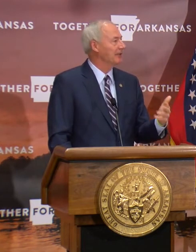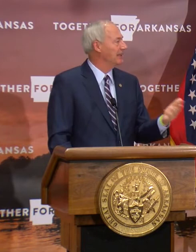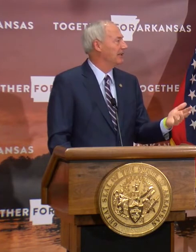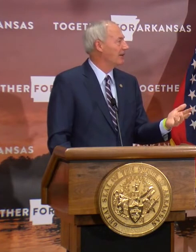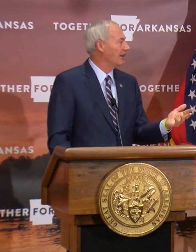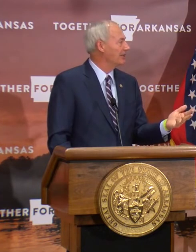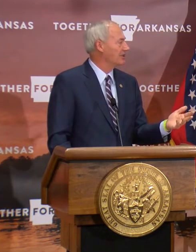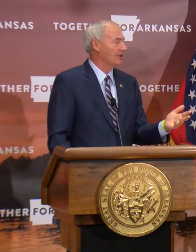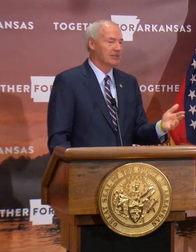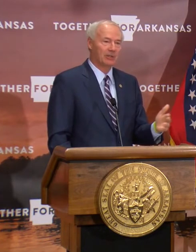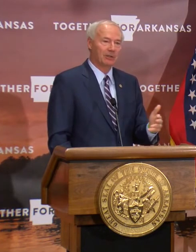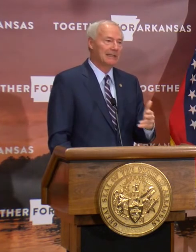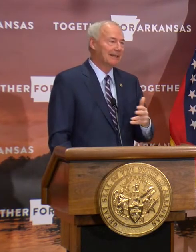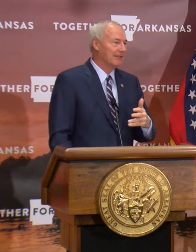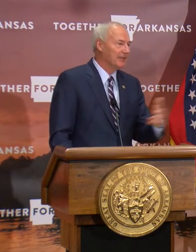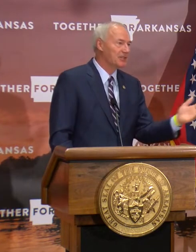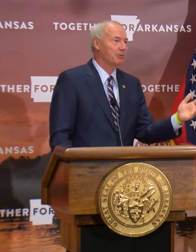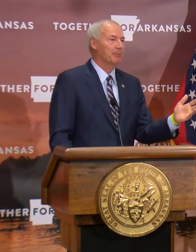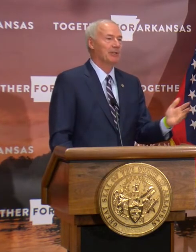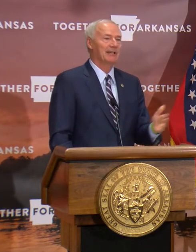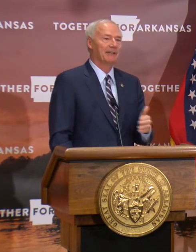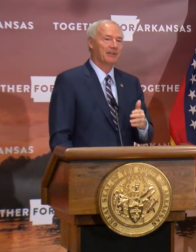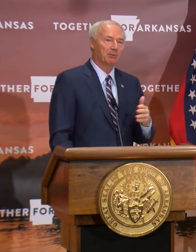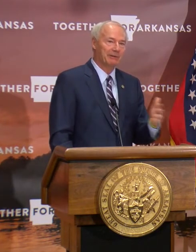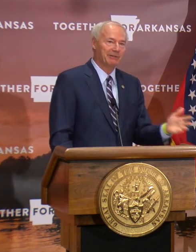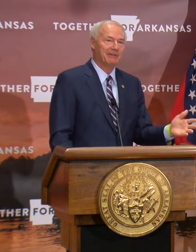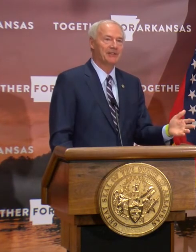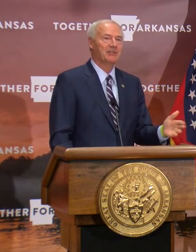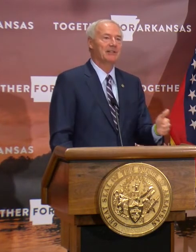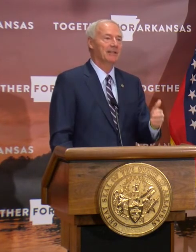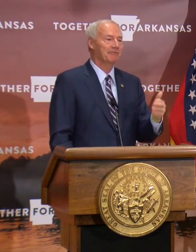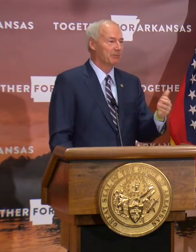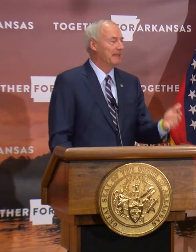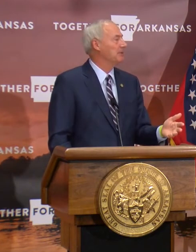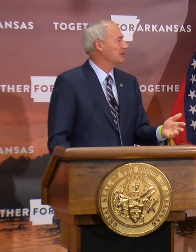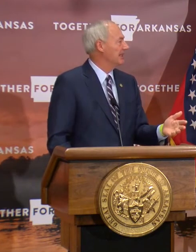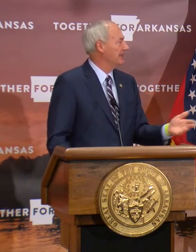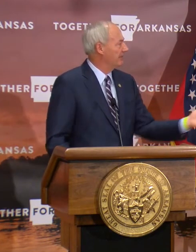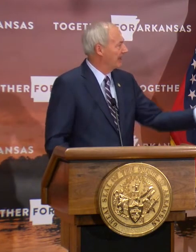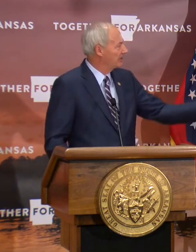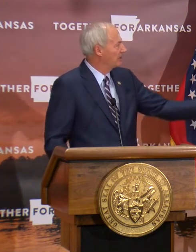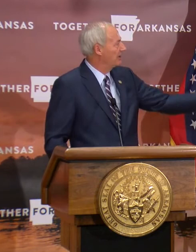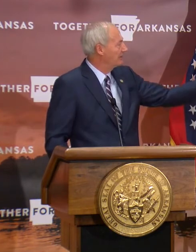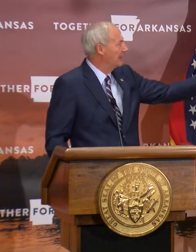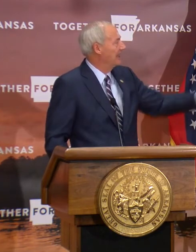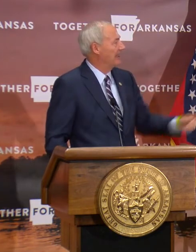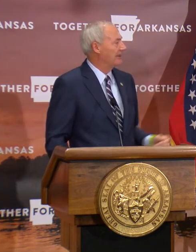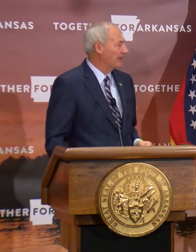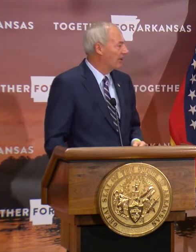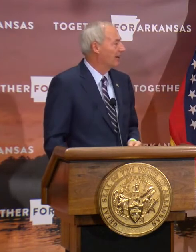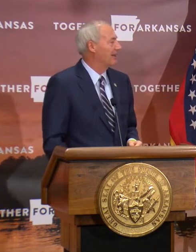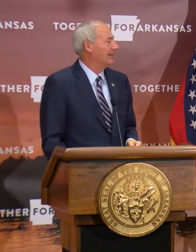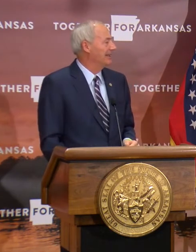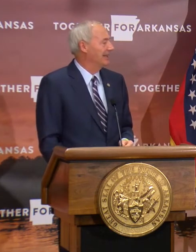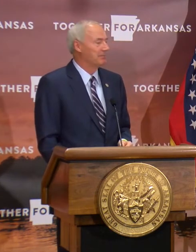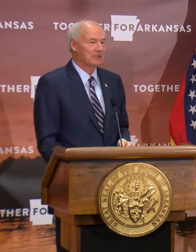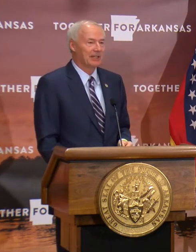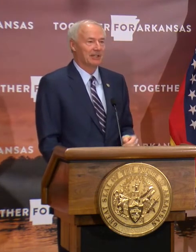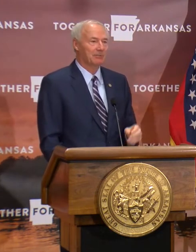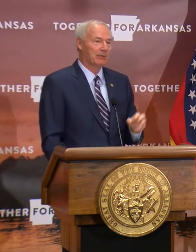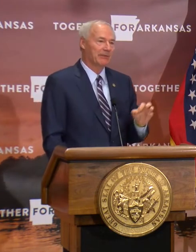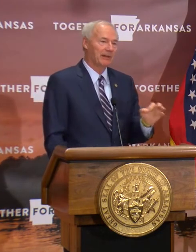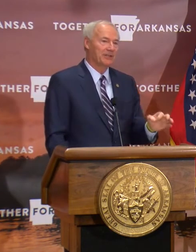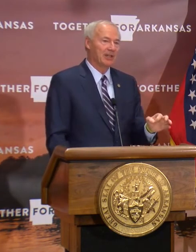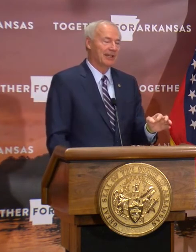the country and here in Arkansas. And so this we're putting out there, we've invested in for people to take advantage of, and they are. And